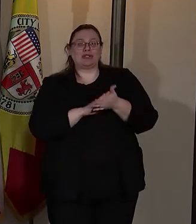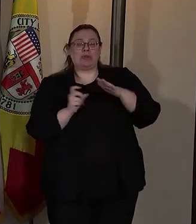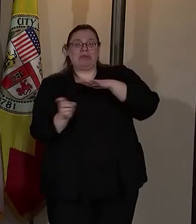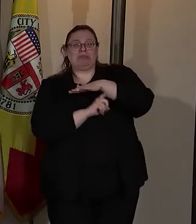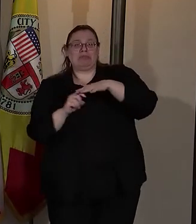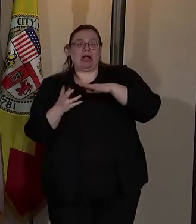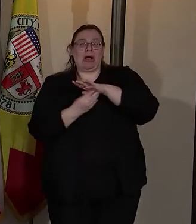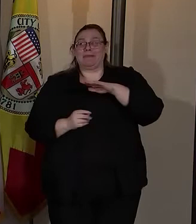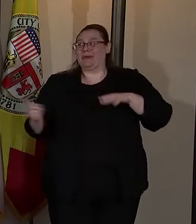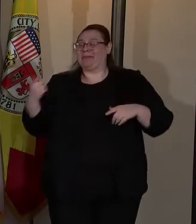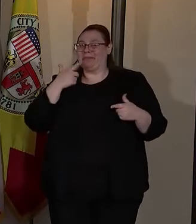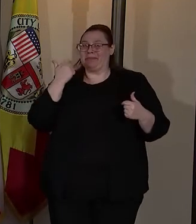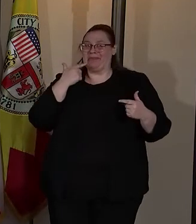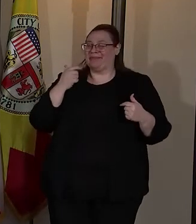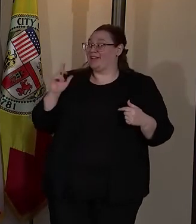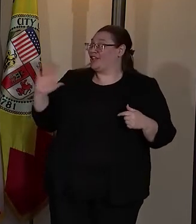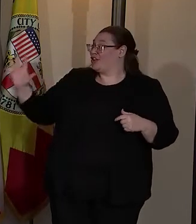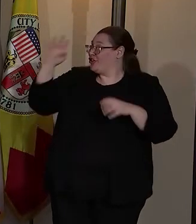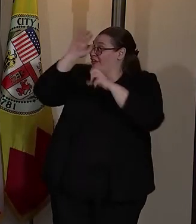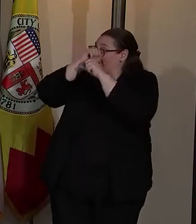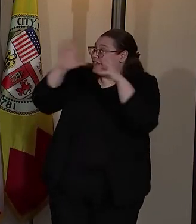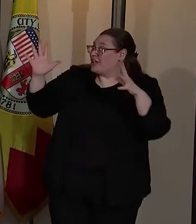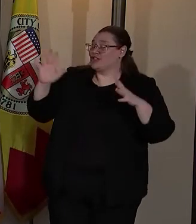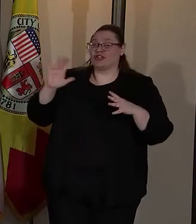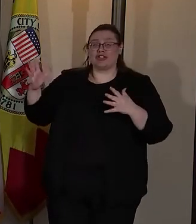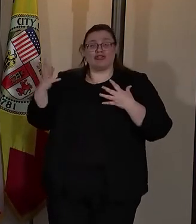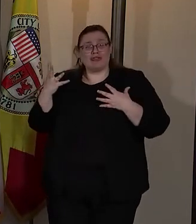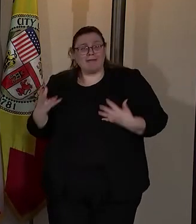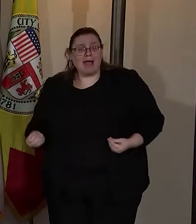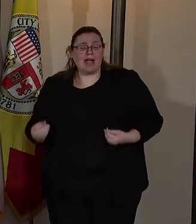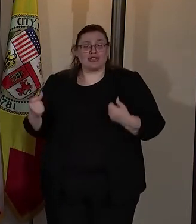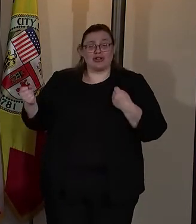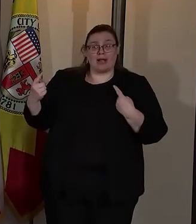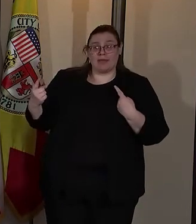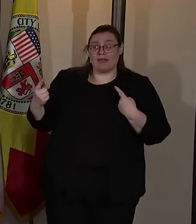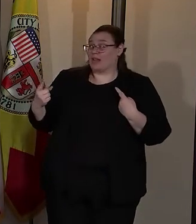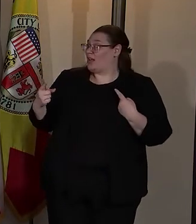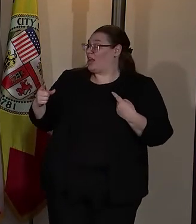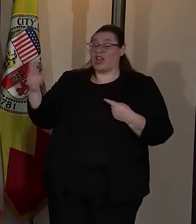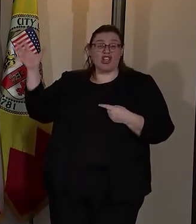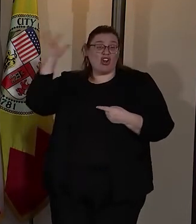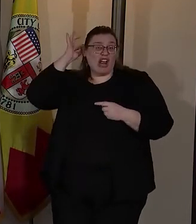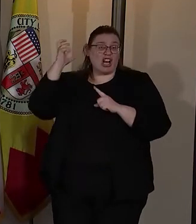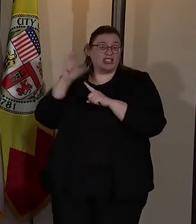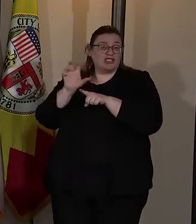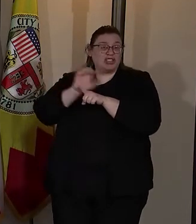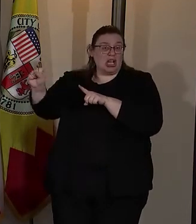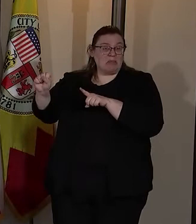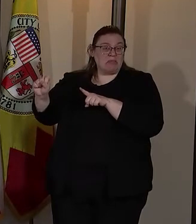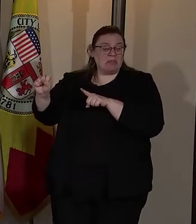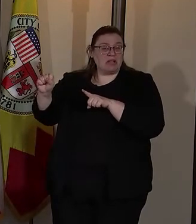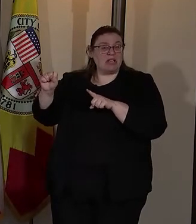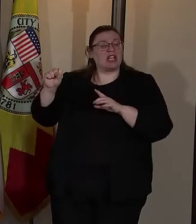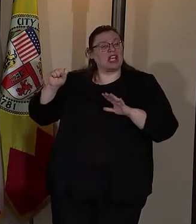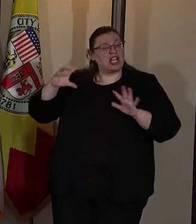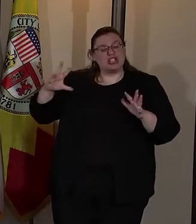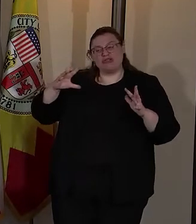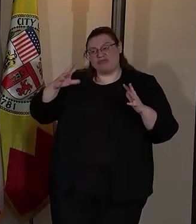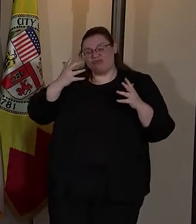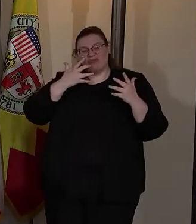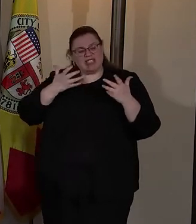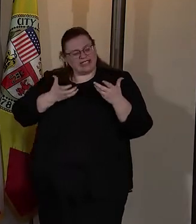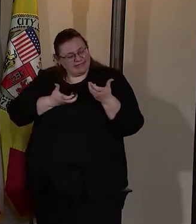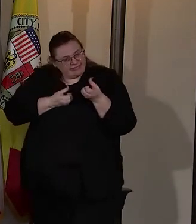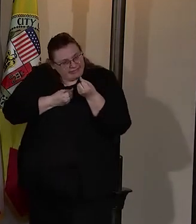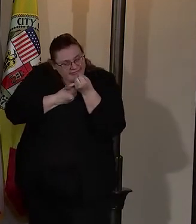It was your vision, your compassion, your empathy, your hair is on fire, and you breathe the soul into this program.